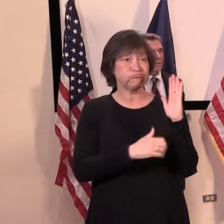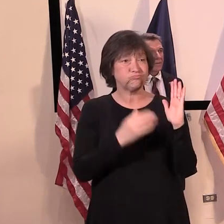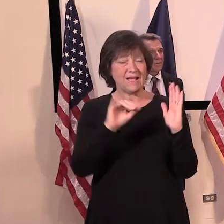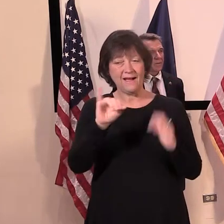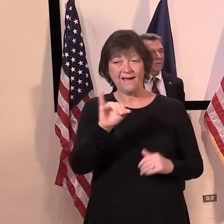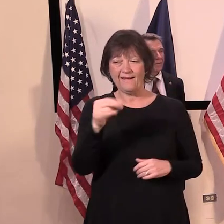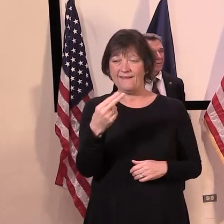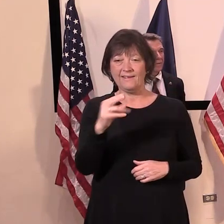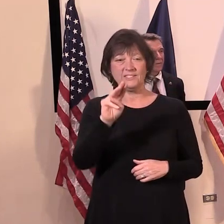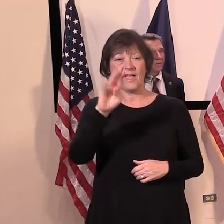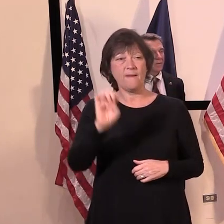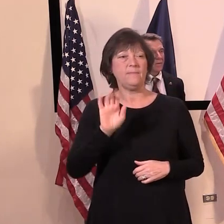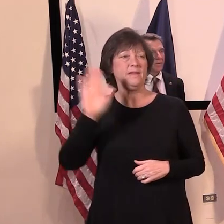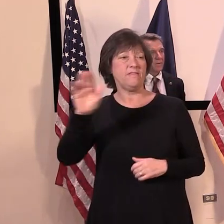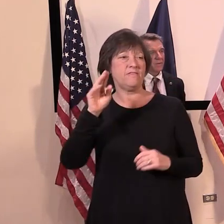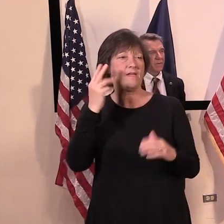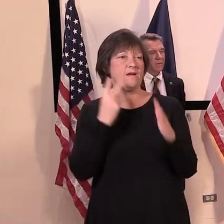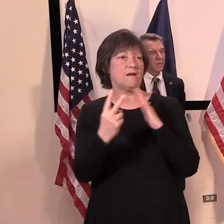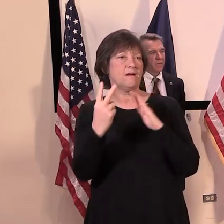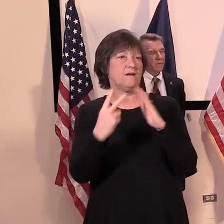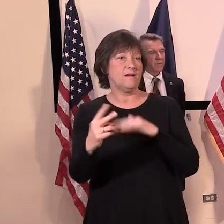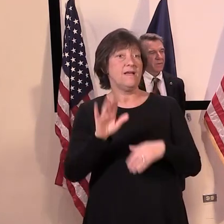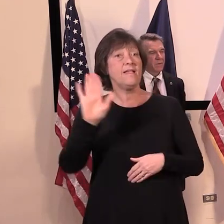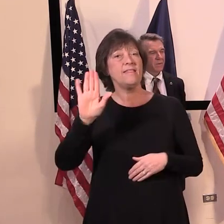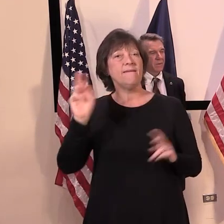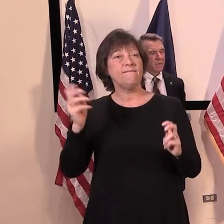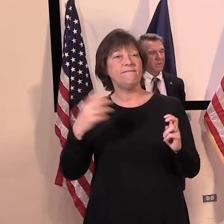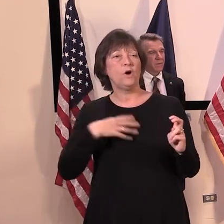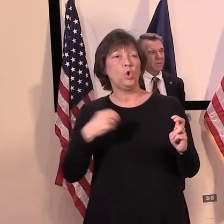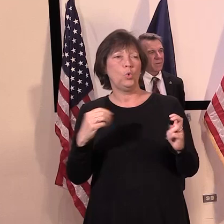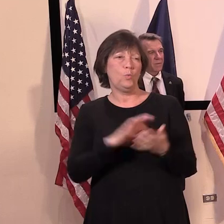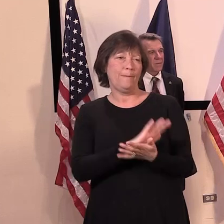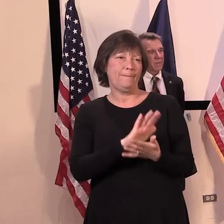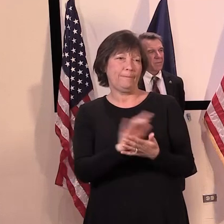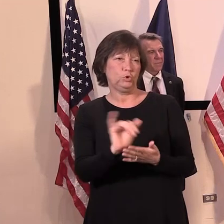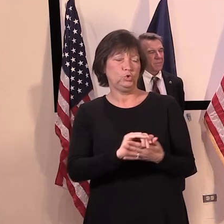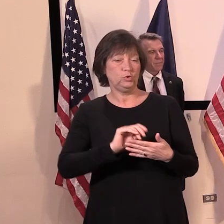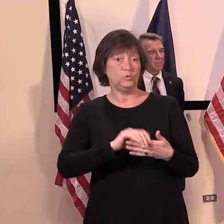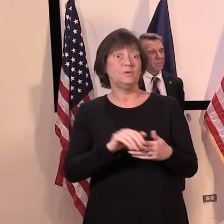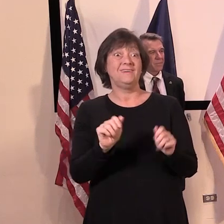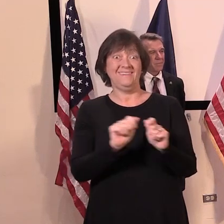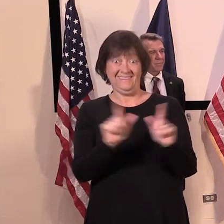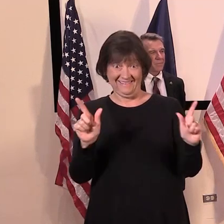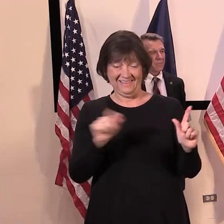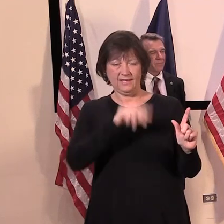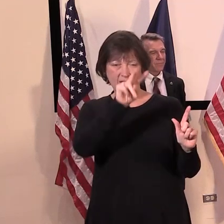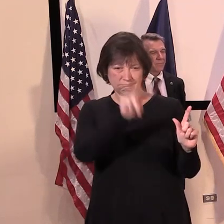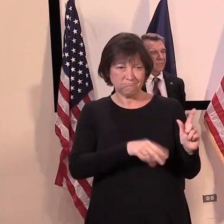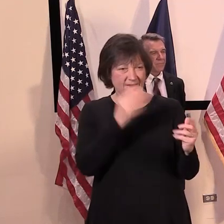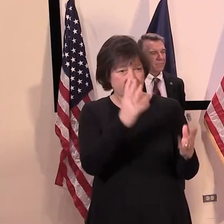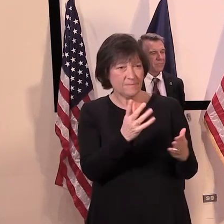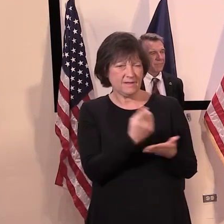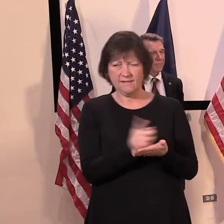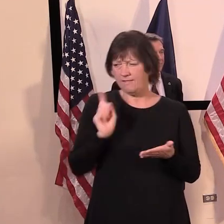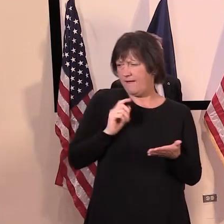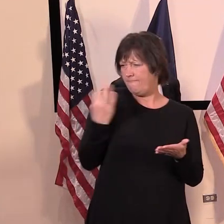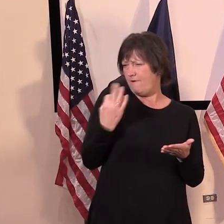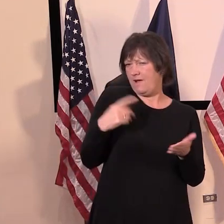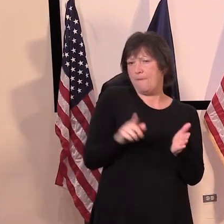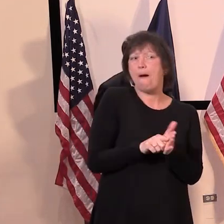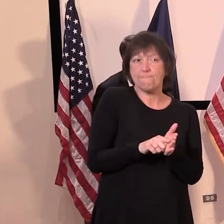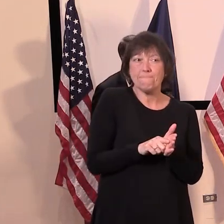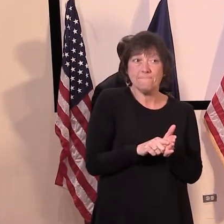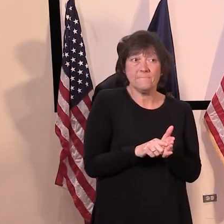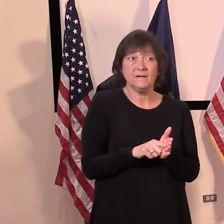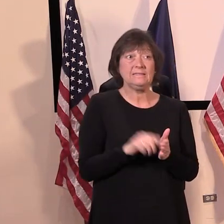IHME is interactive model. Also, their white paper, if you go into that website, you'll be able to find information updated as of last Friday, putting